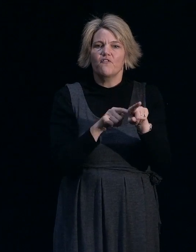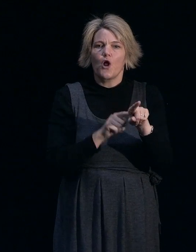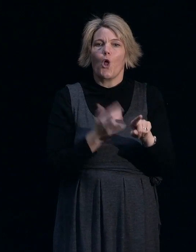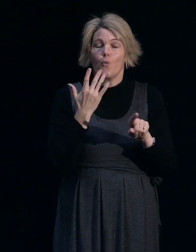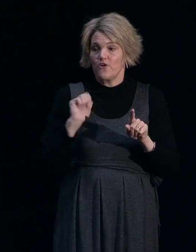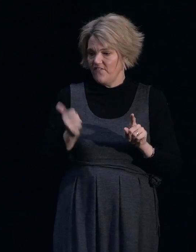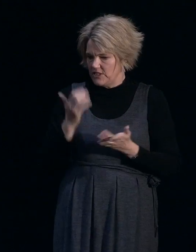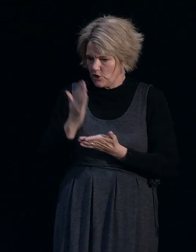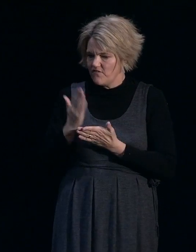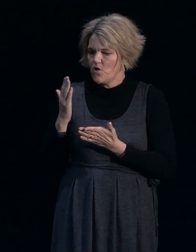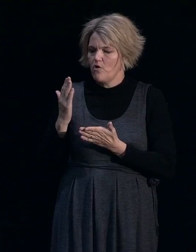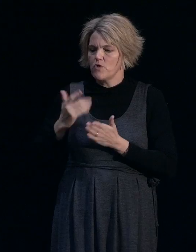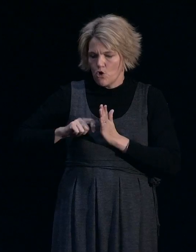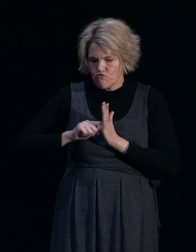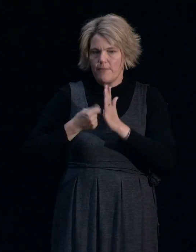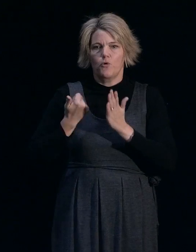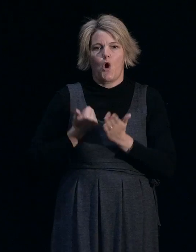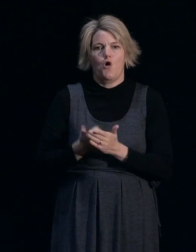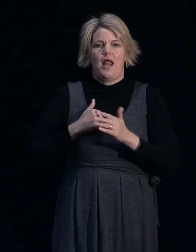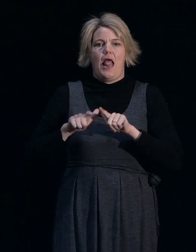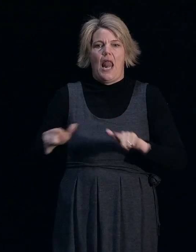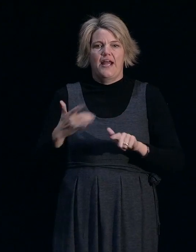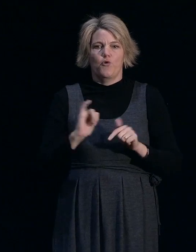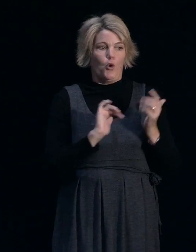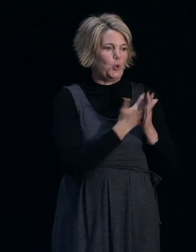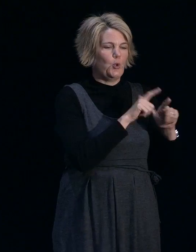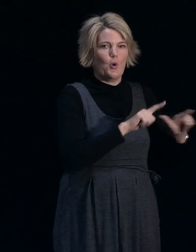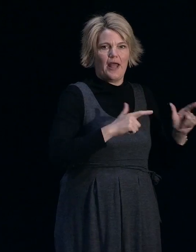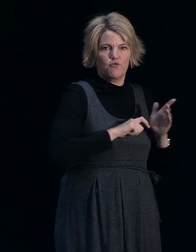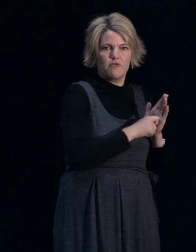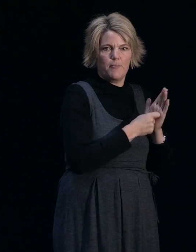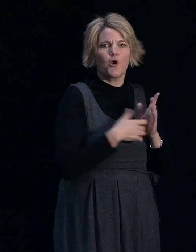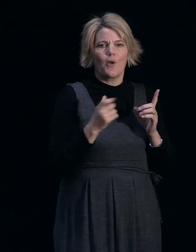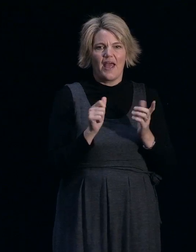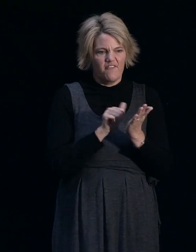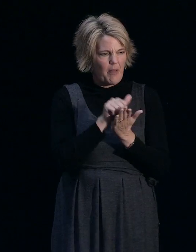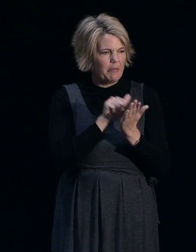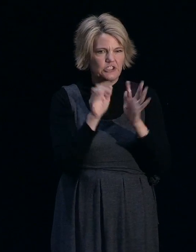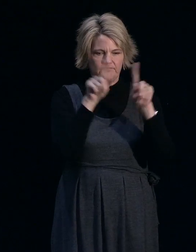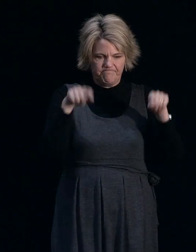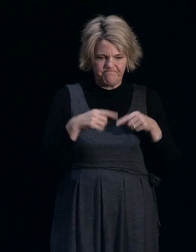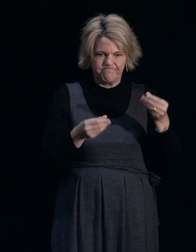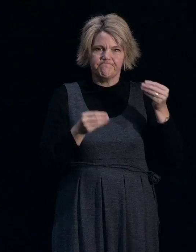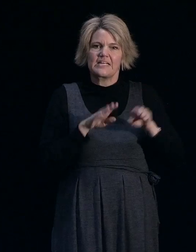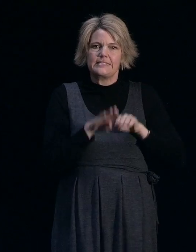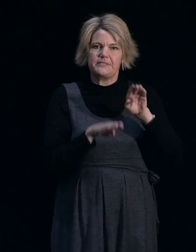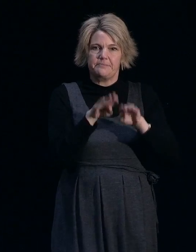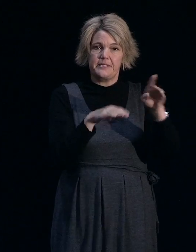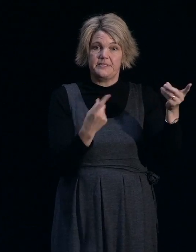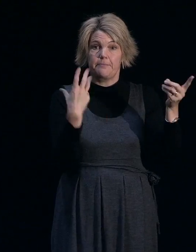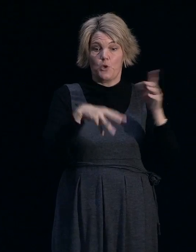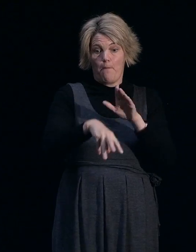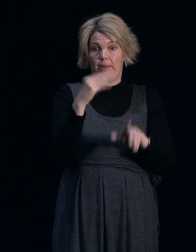that you wish to rebuild on your own site or a different site, the steps that you go through, a little seven-step process. Thank you. John?